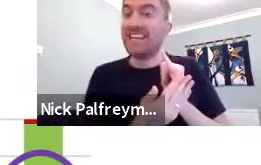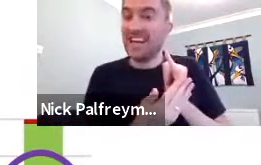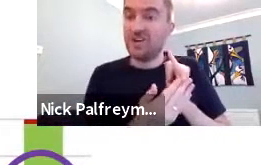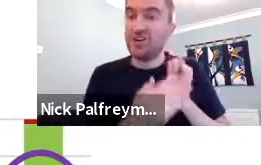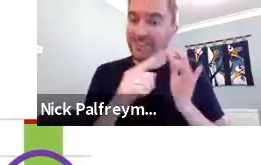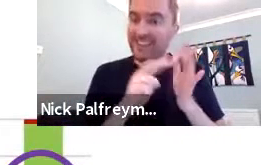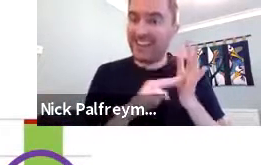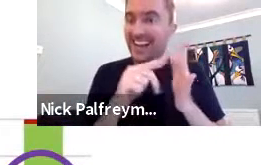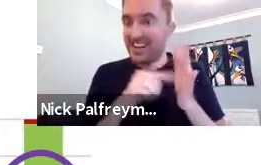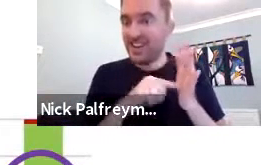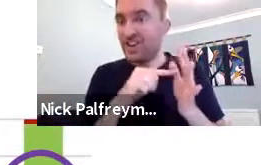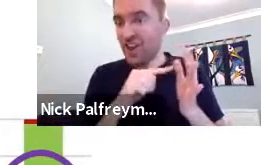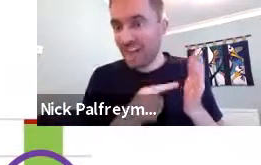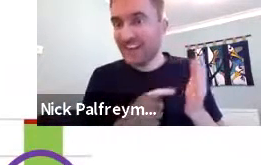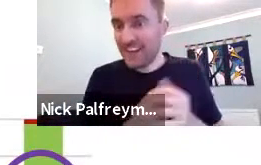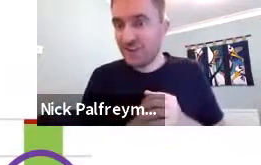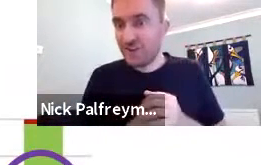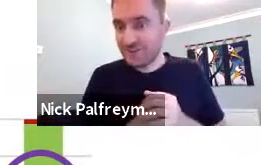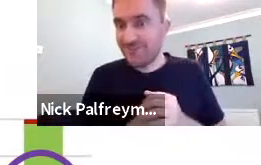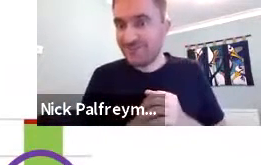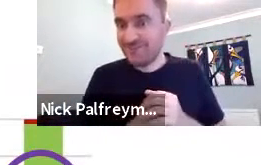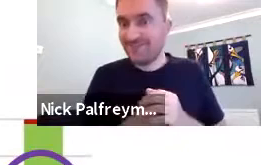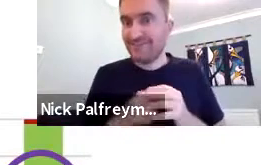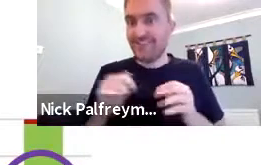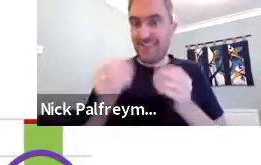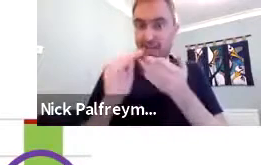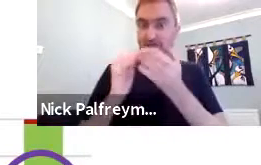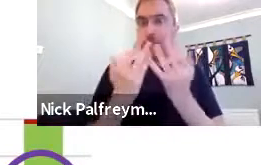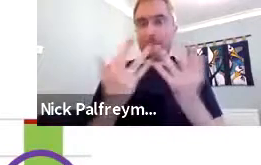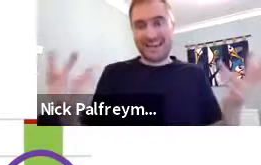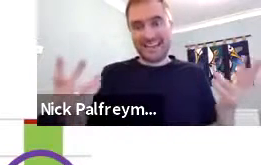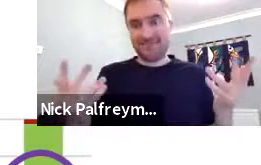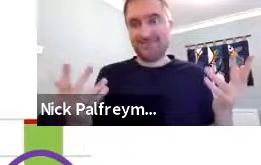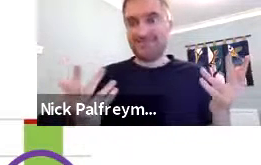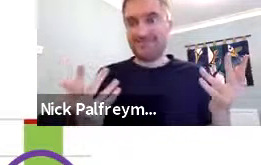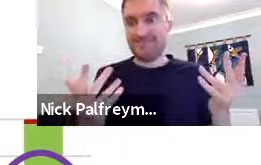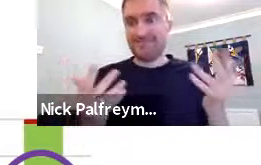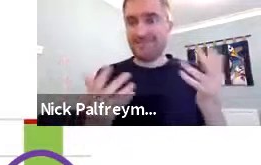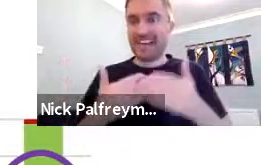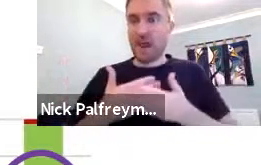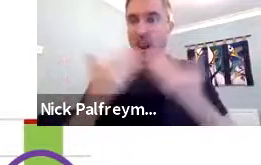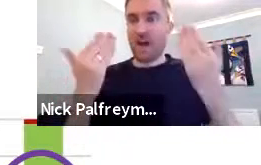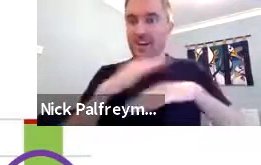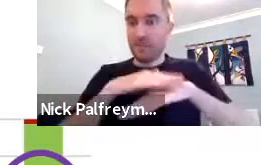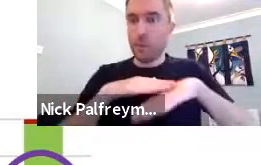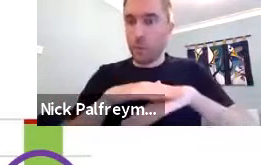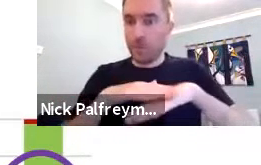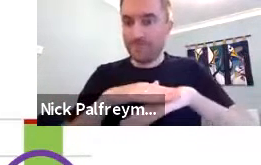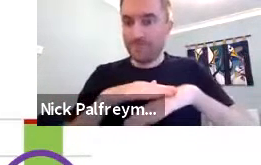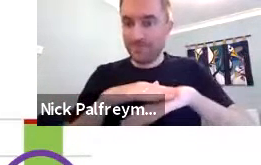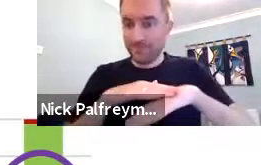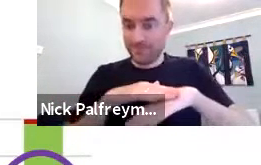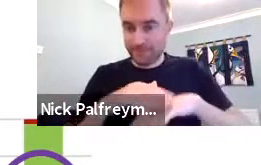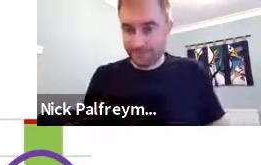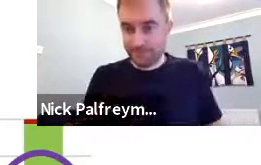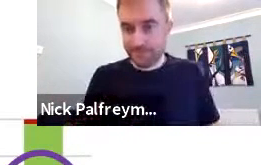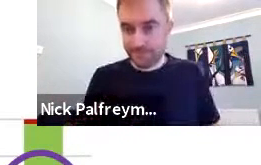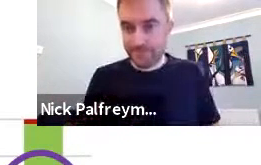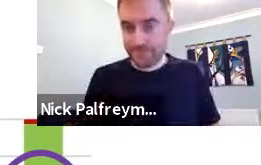And compared with initialisation, which is much stronger. There are many that are using